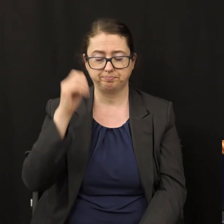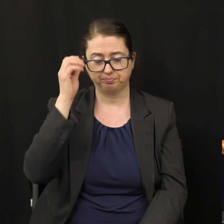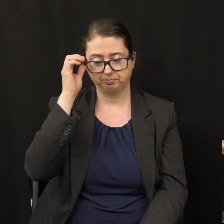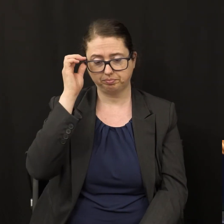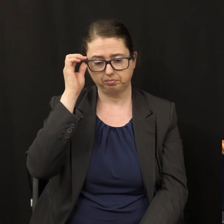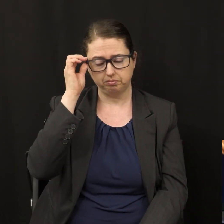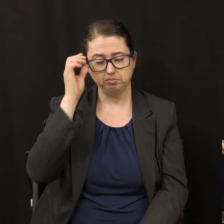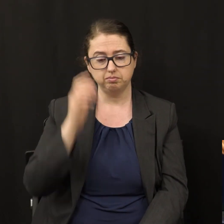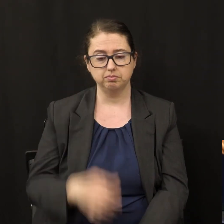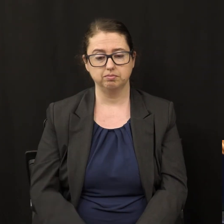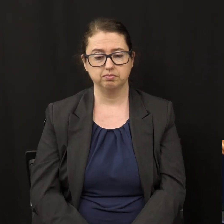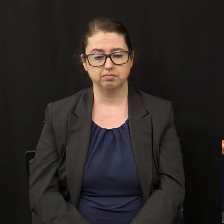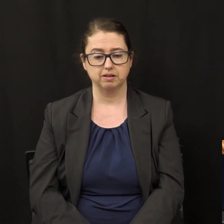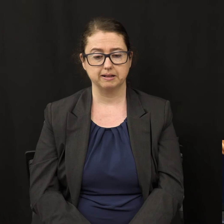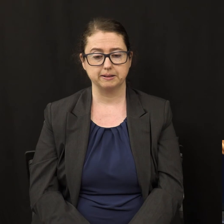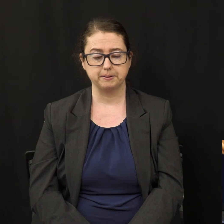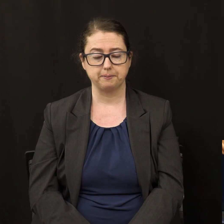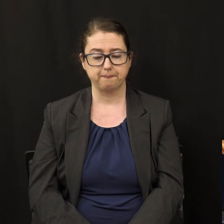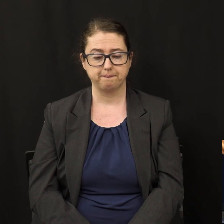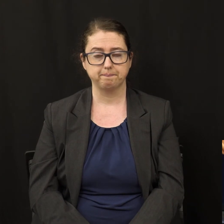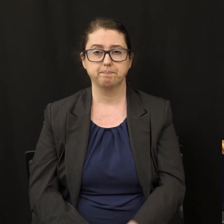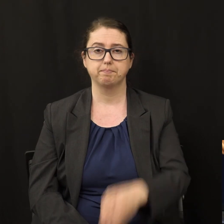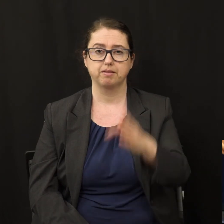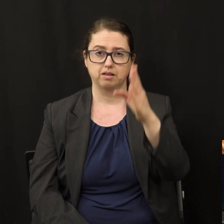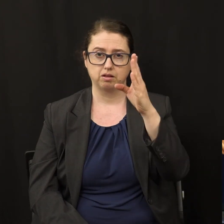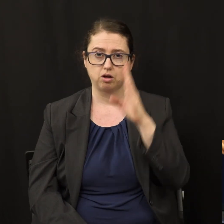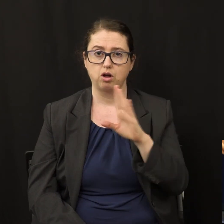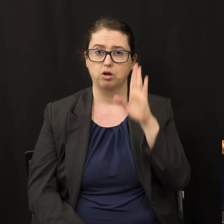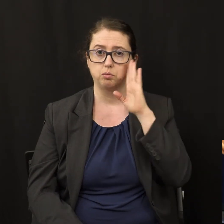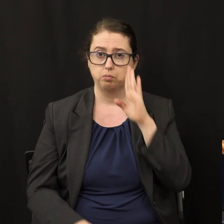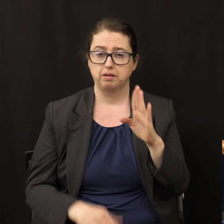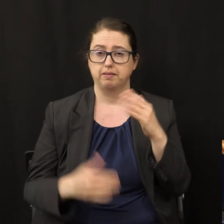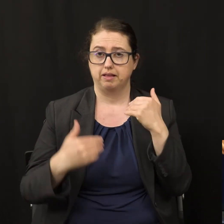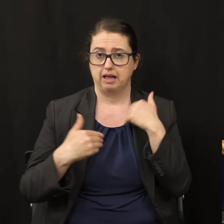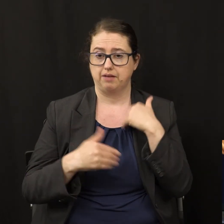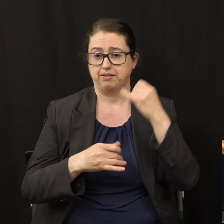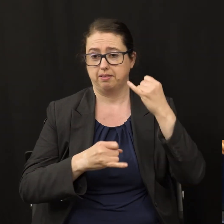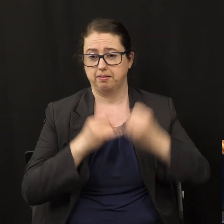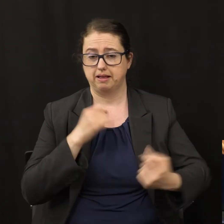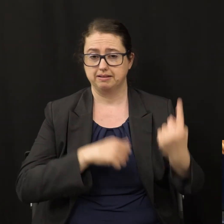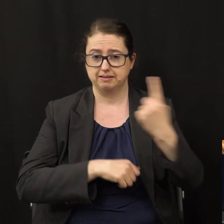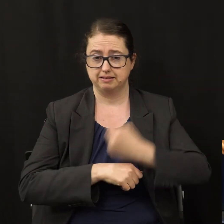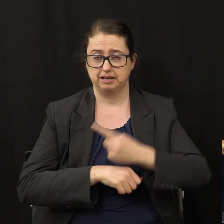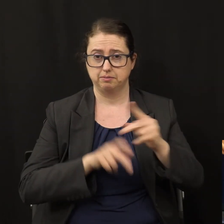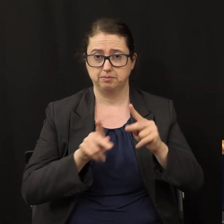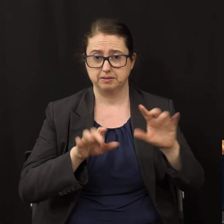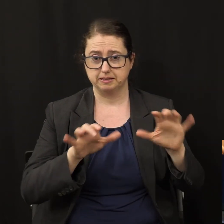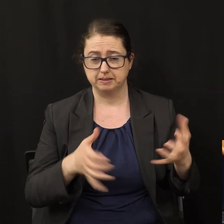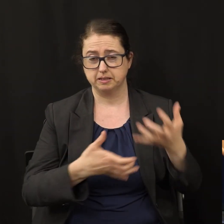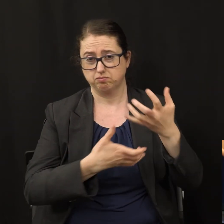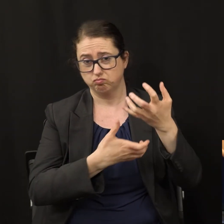God will have a faithful remnant who receive obey